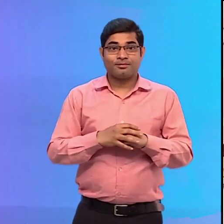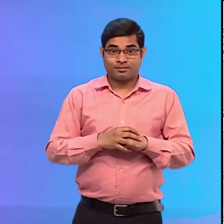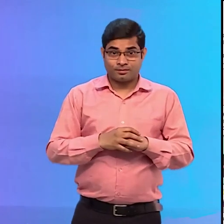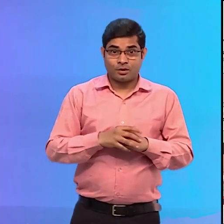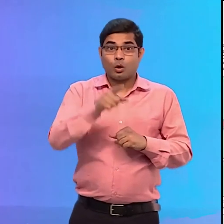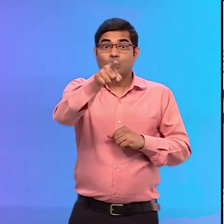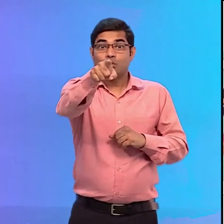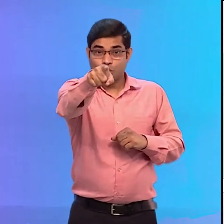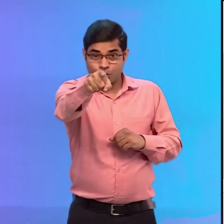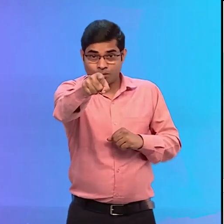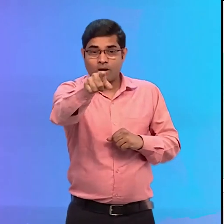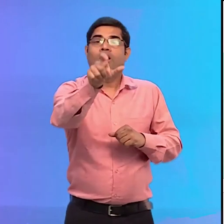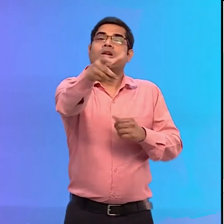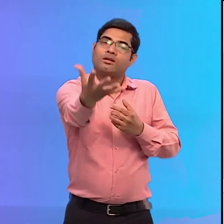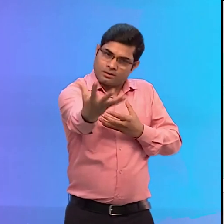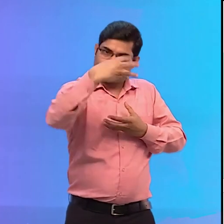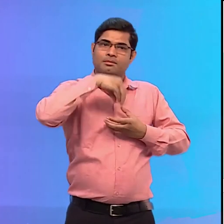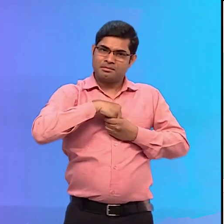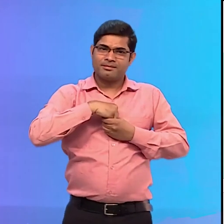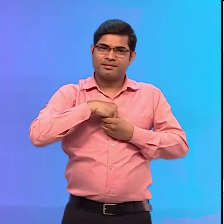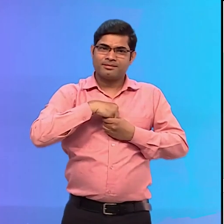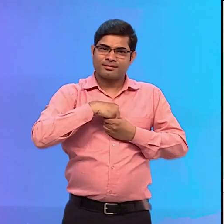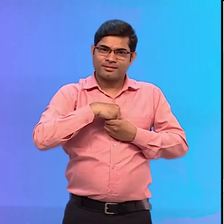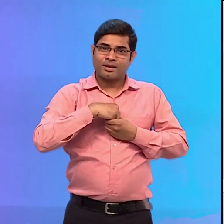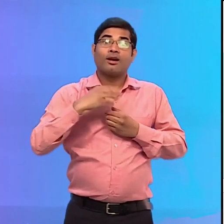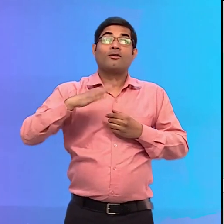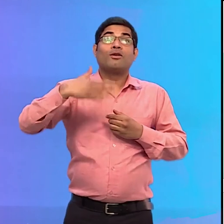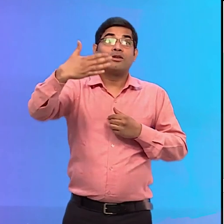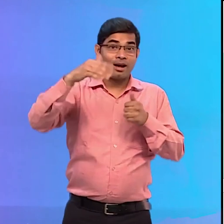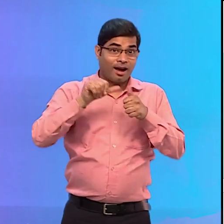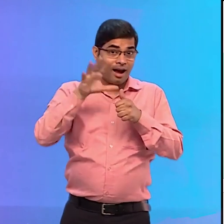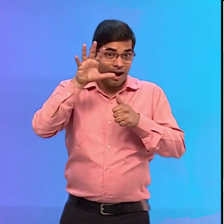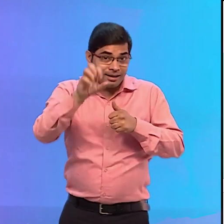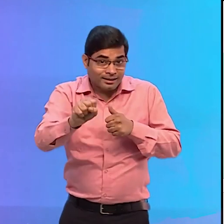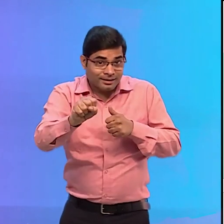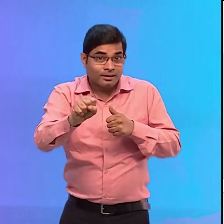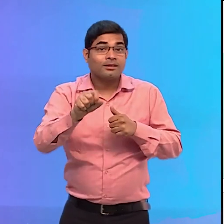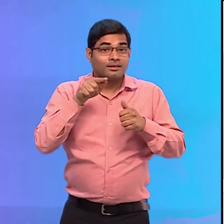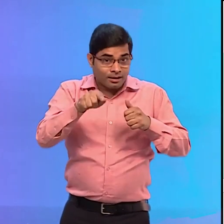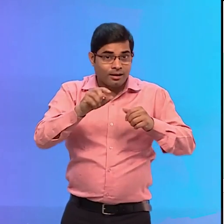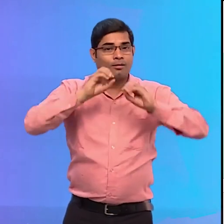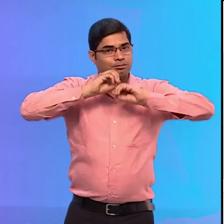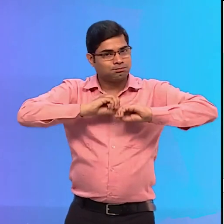You too must join hands And become accessibility warriors